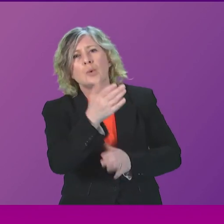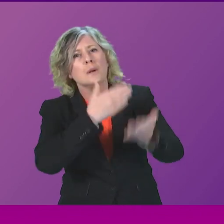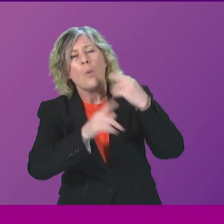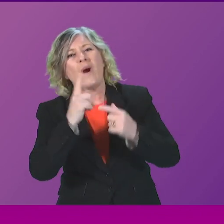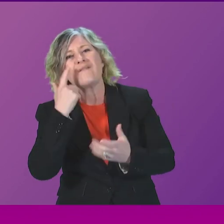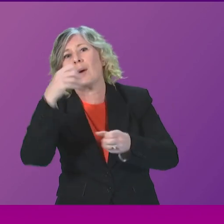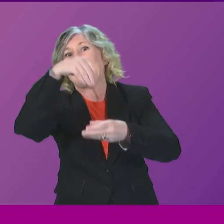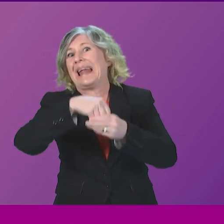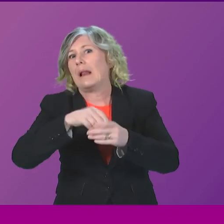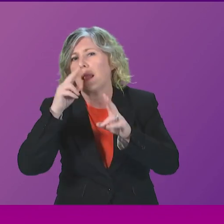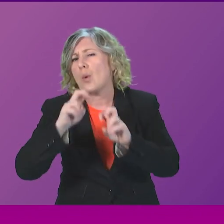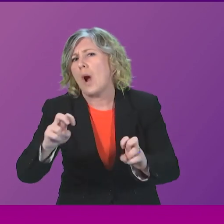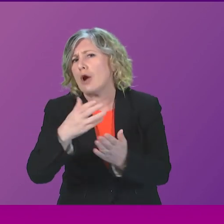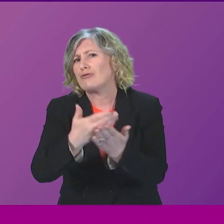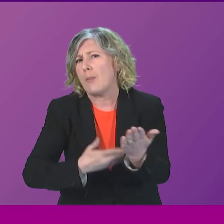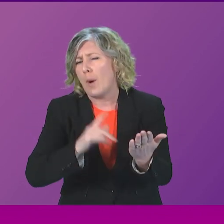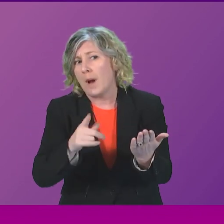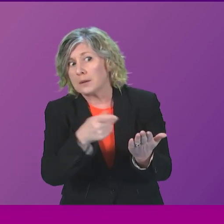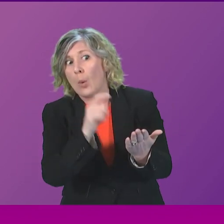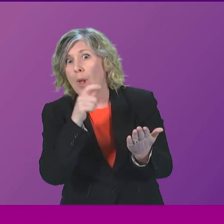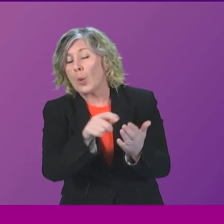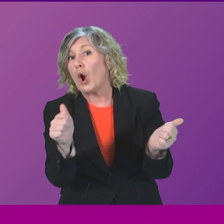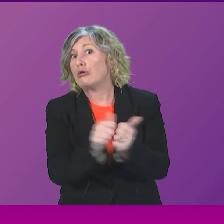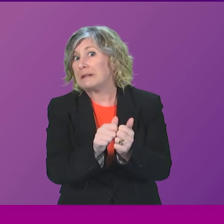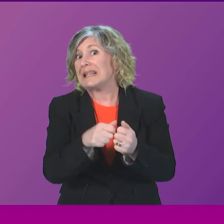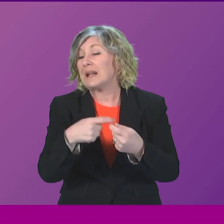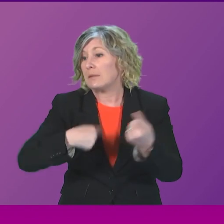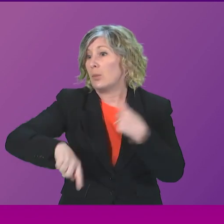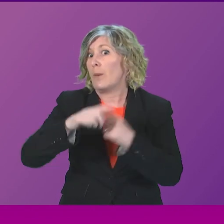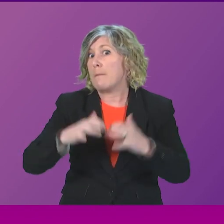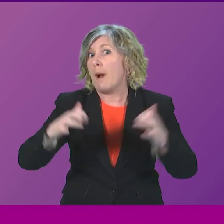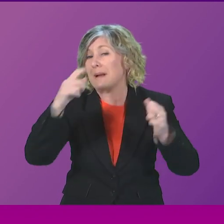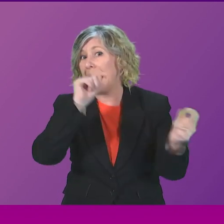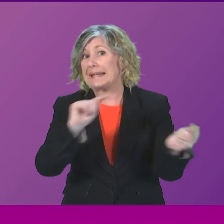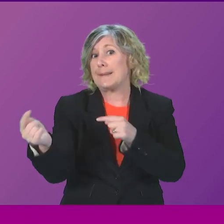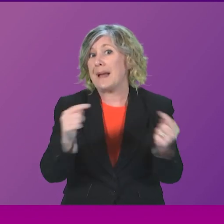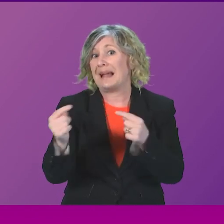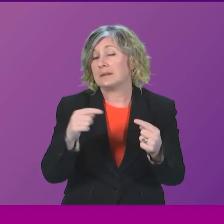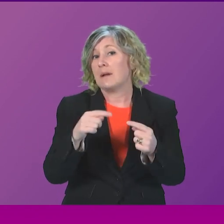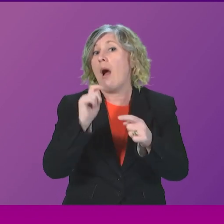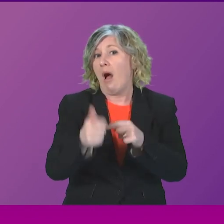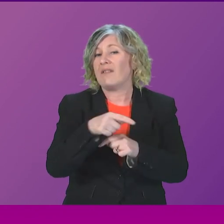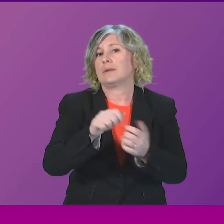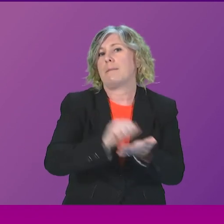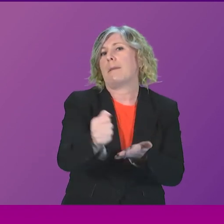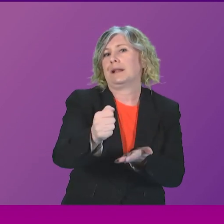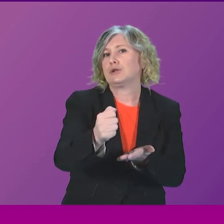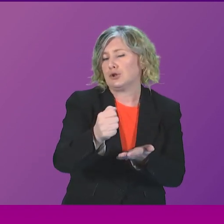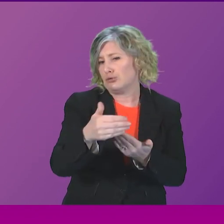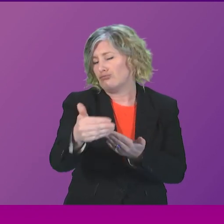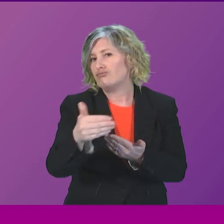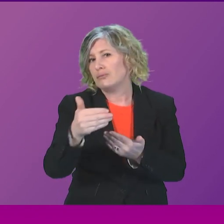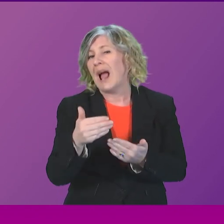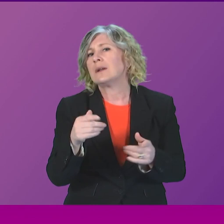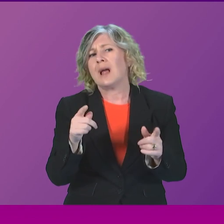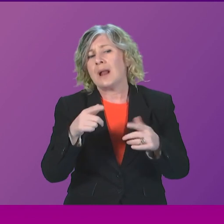can I ask the First Minister if the Scottish Government will agree to Parliament debating the inquiry findings when published in Government time, and what review will now